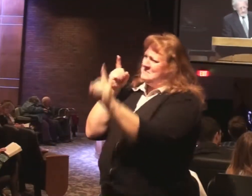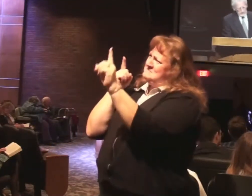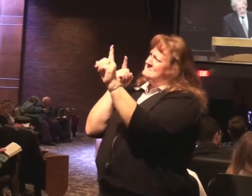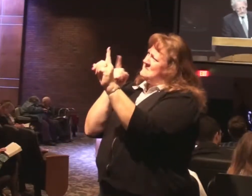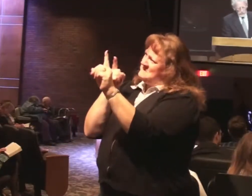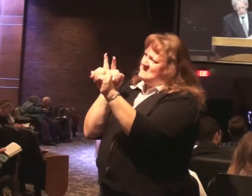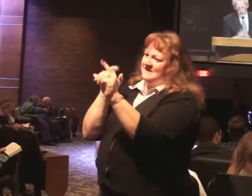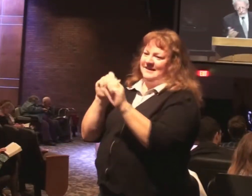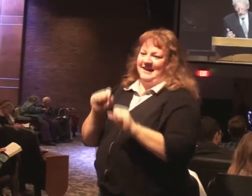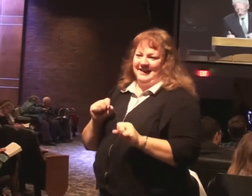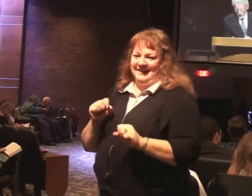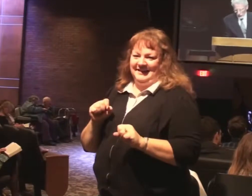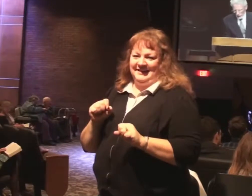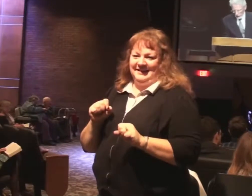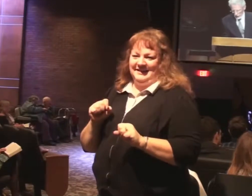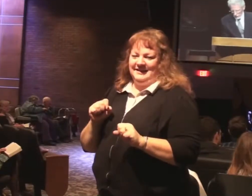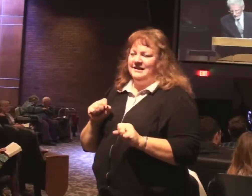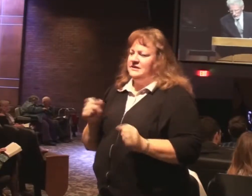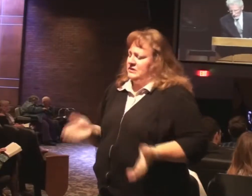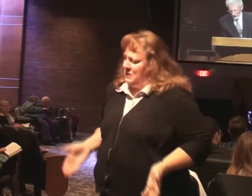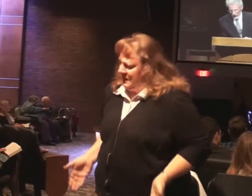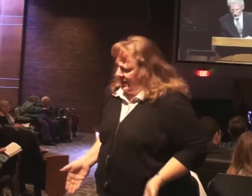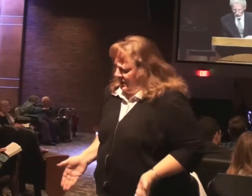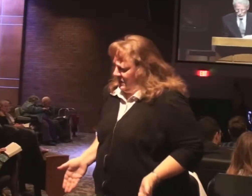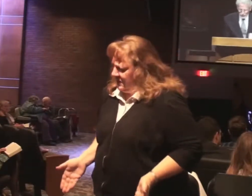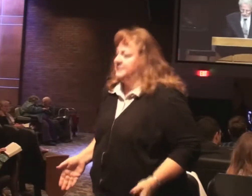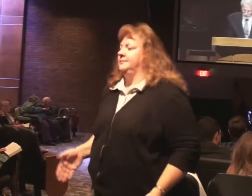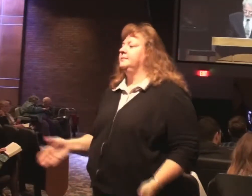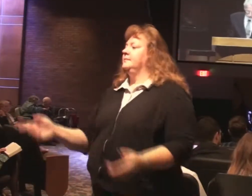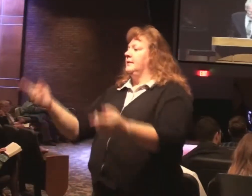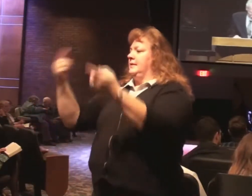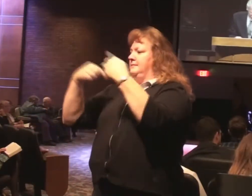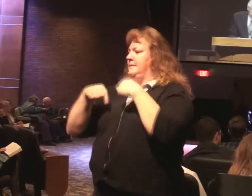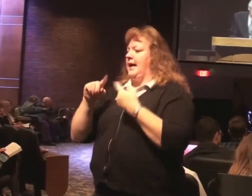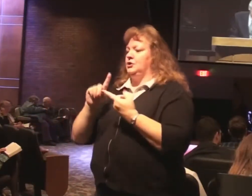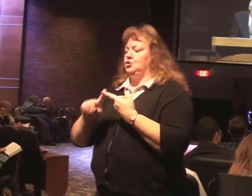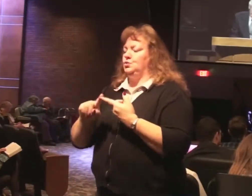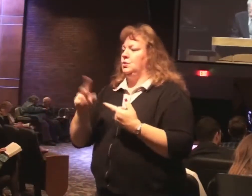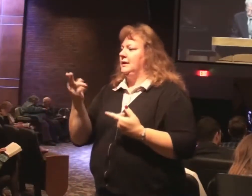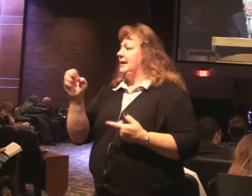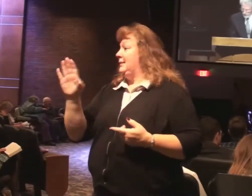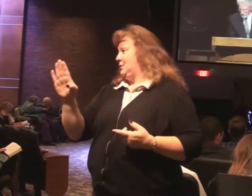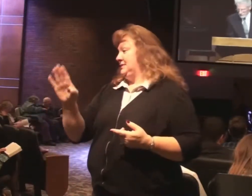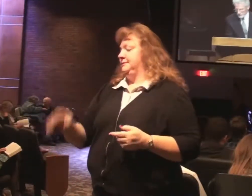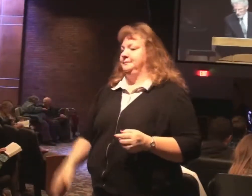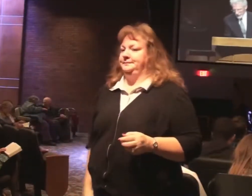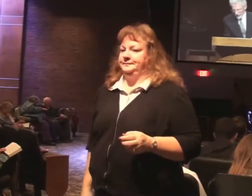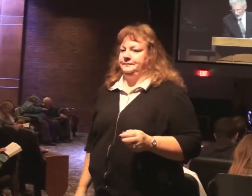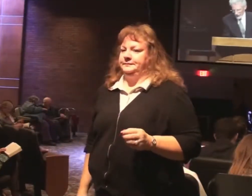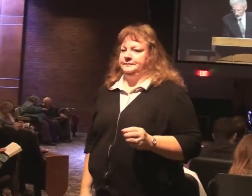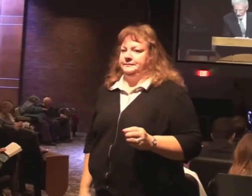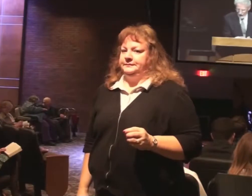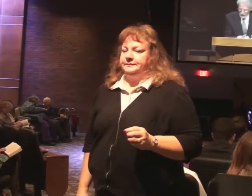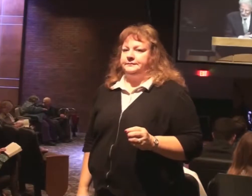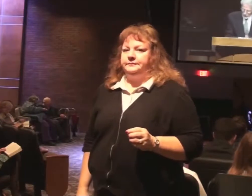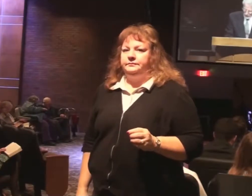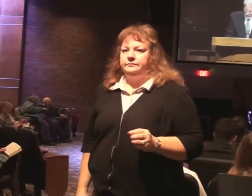So the same encouragement. Come back to Hebrews. And as you come into